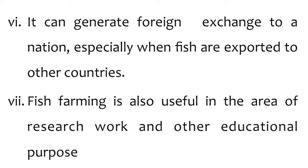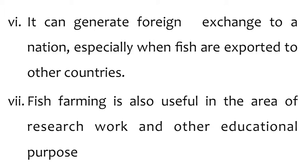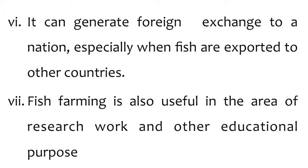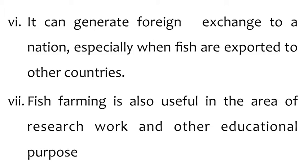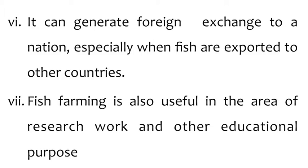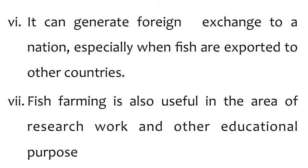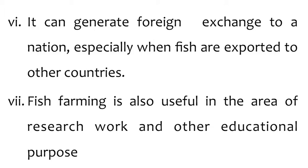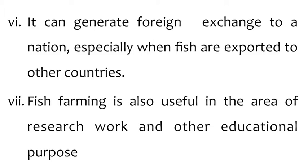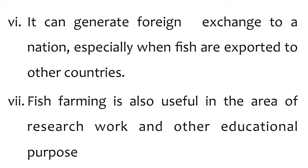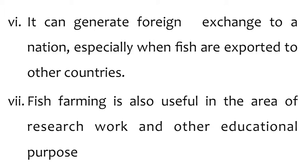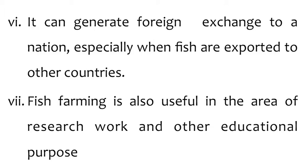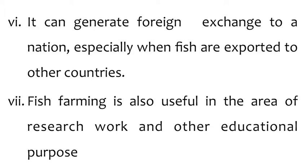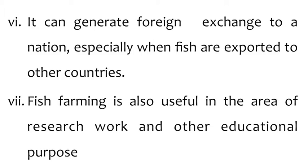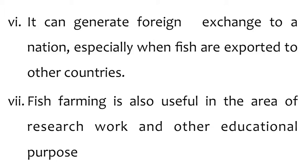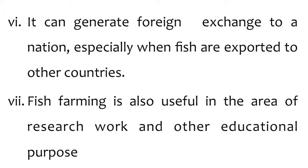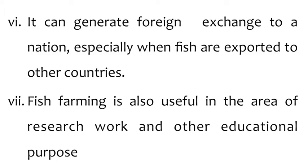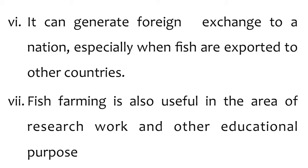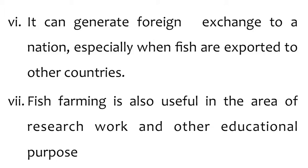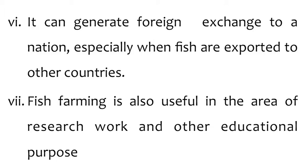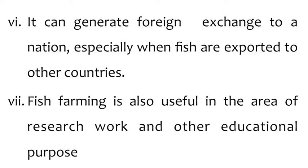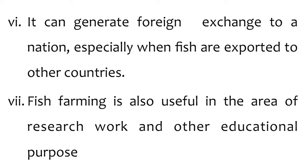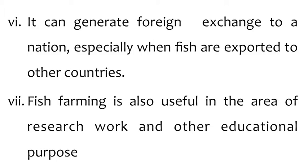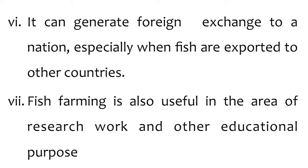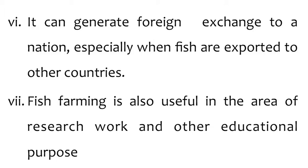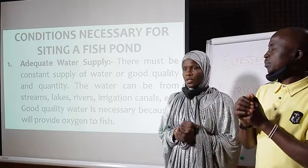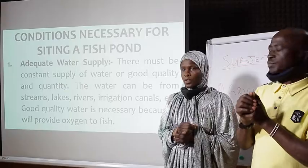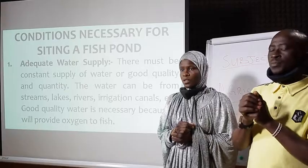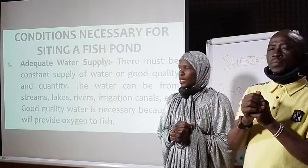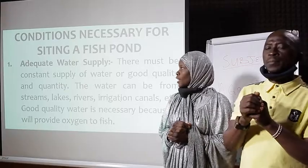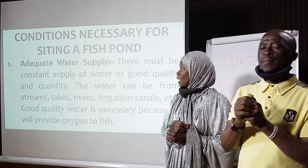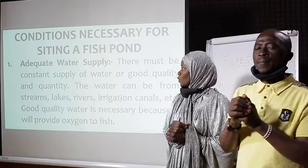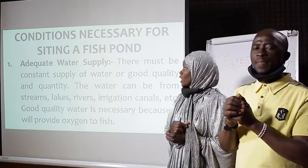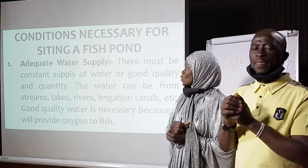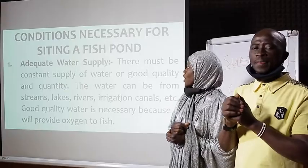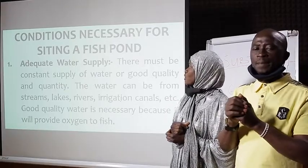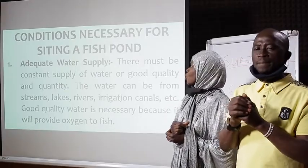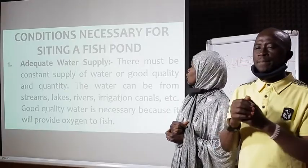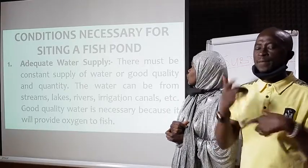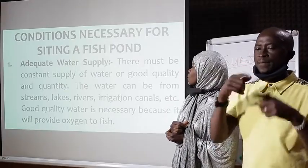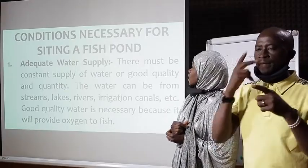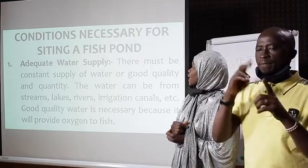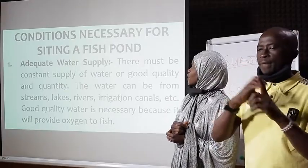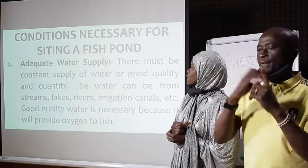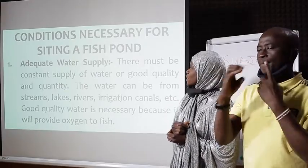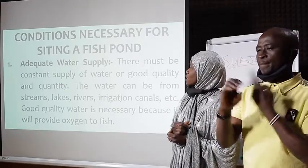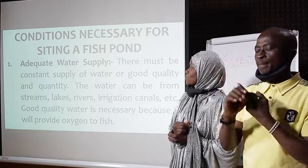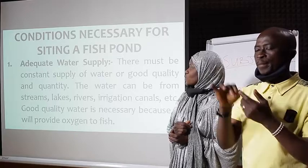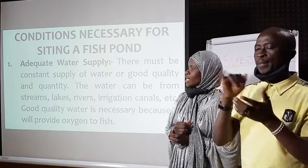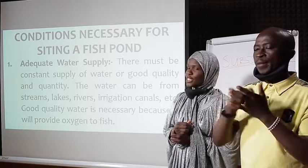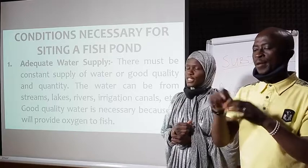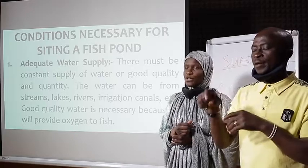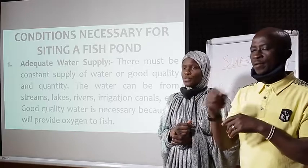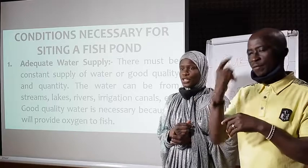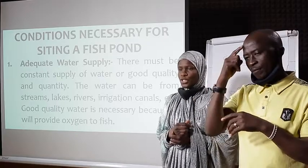research work and other educational purposes now let's look at the conditions that are necessary